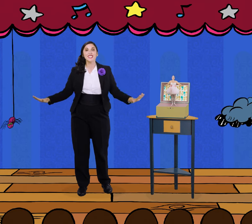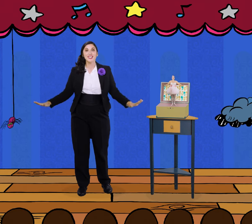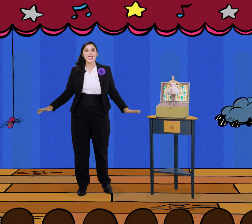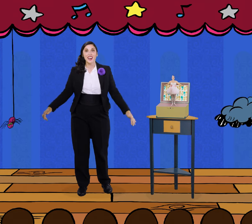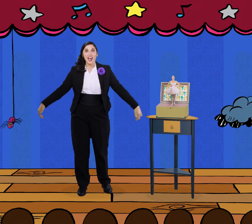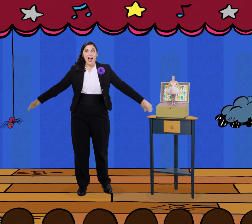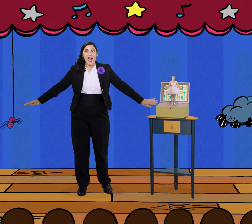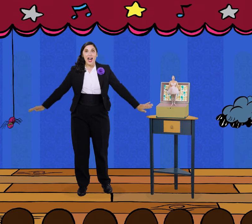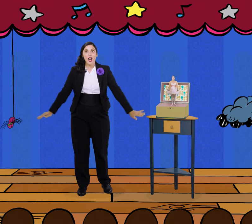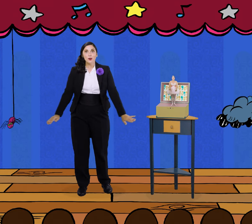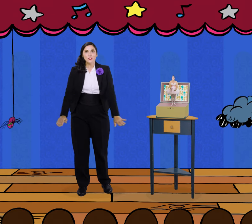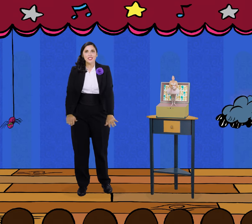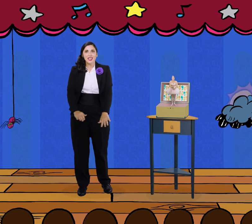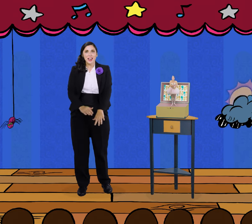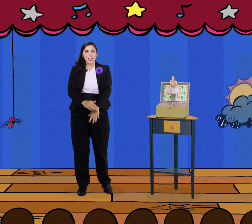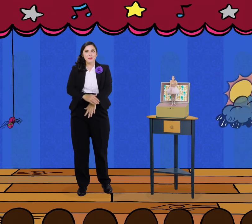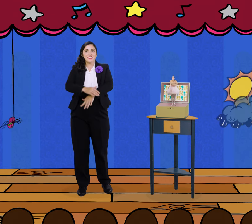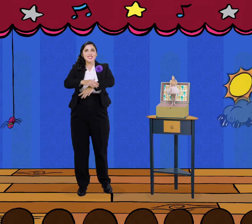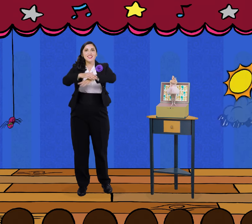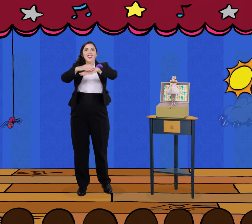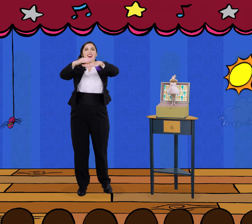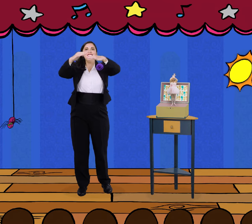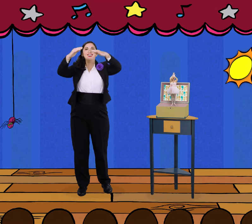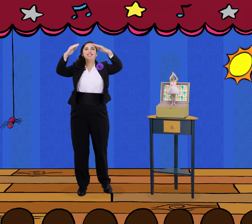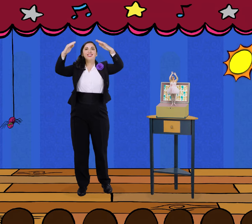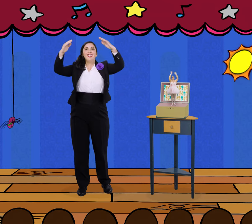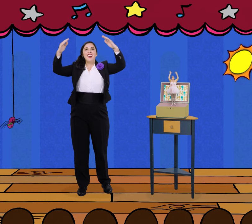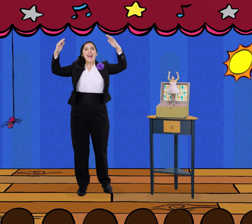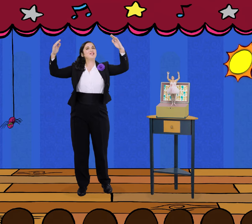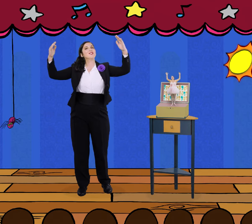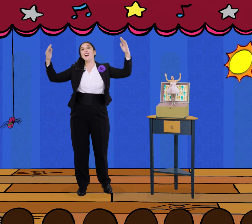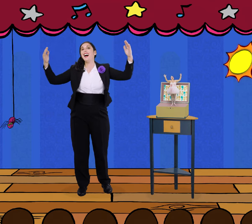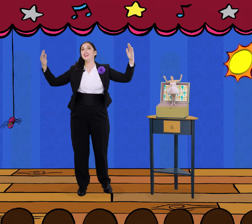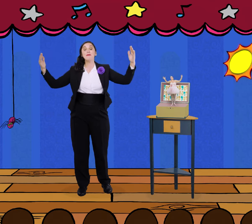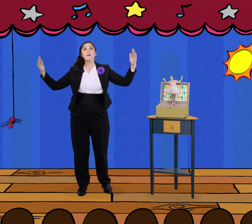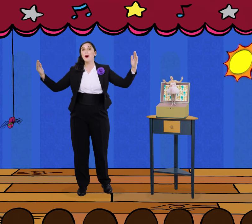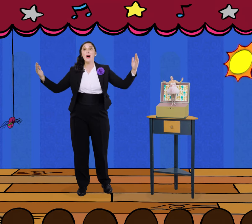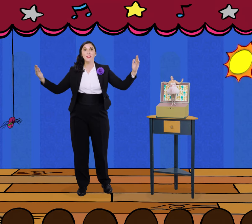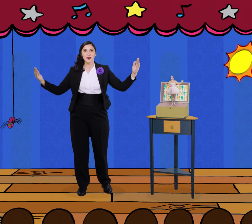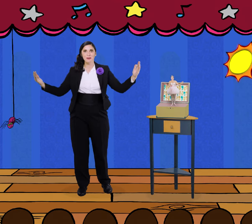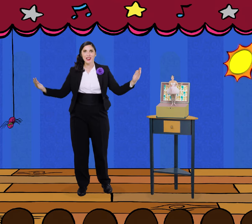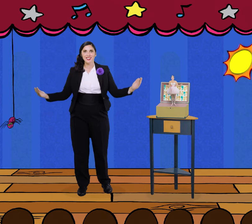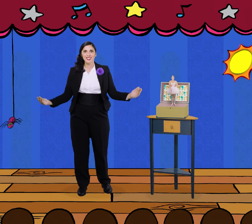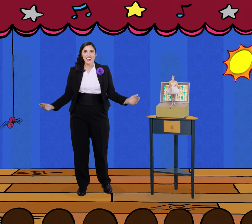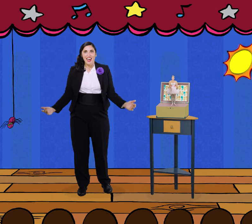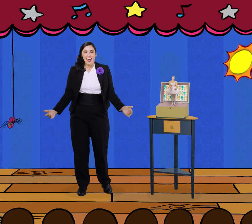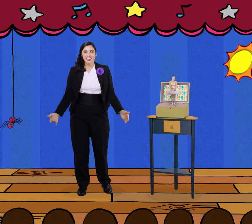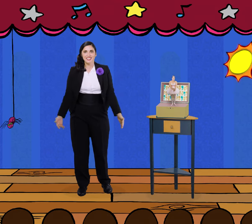Out came the sun and dried up all the rain And